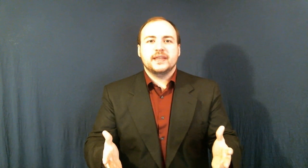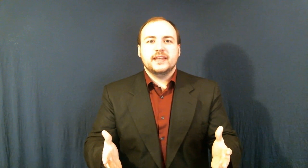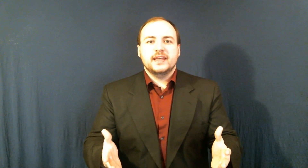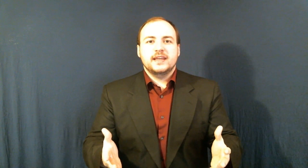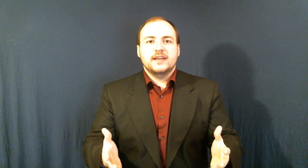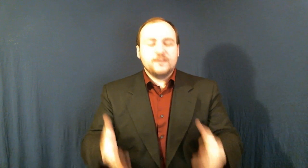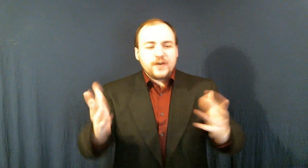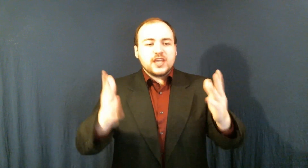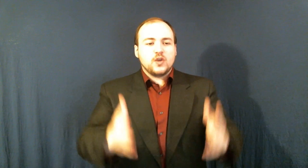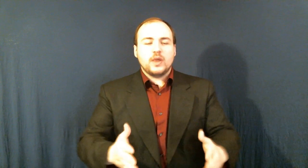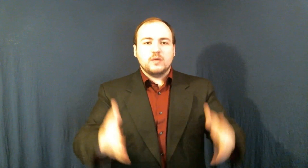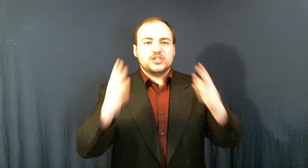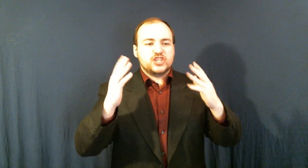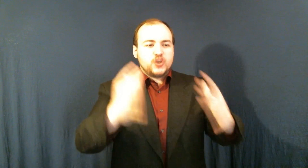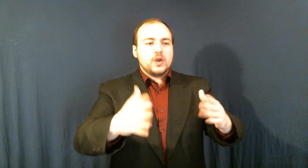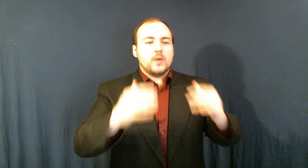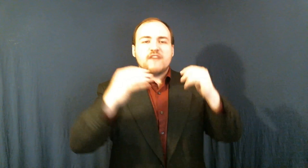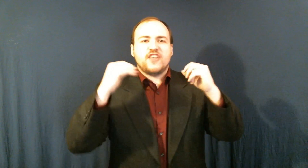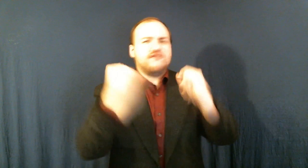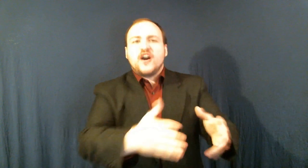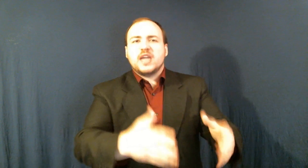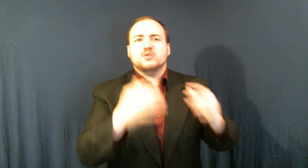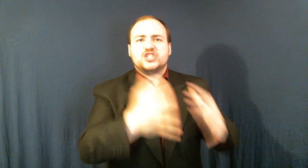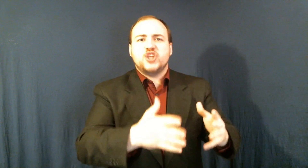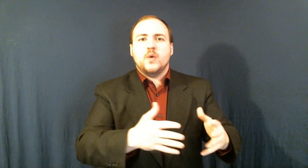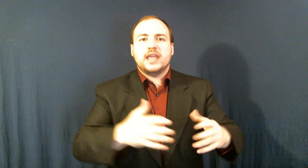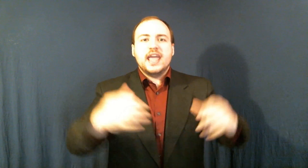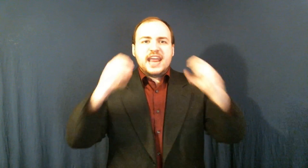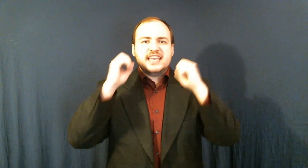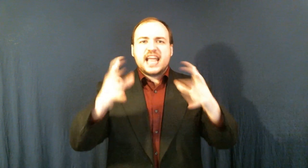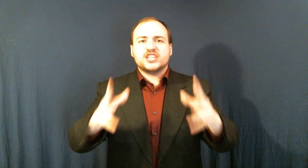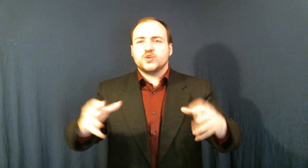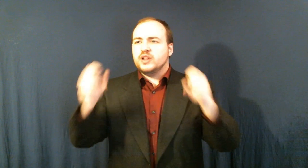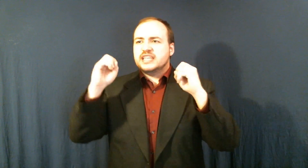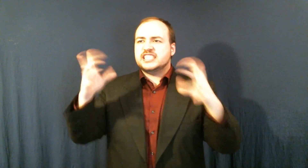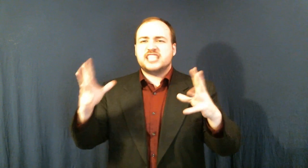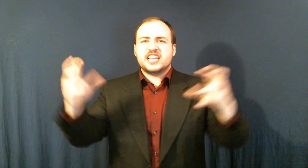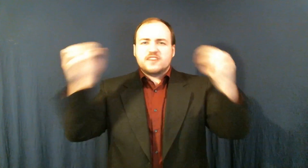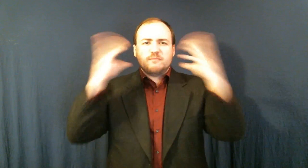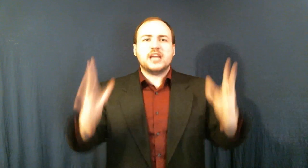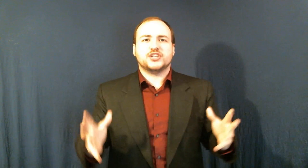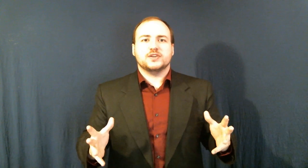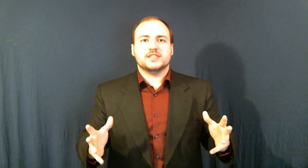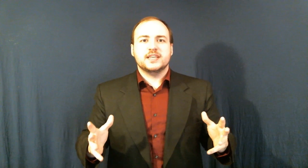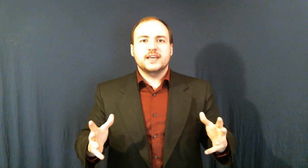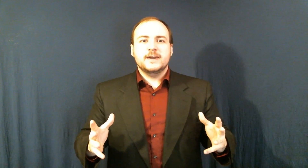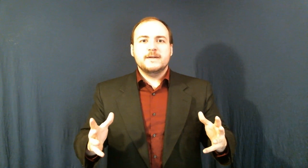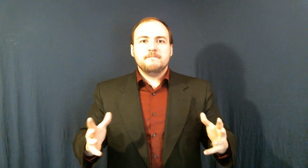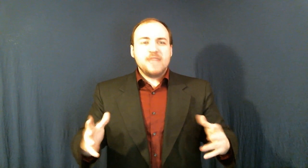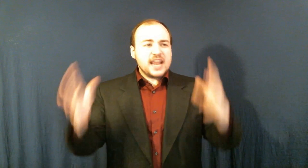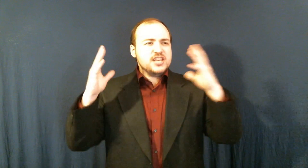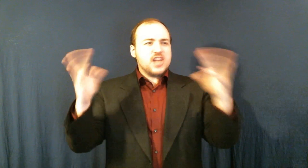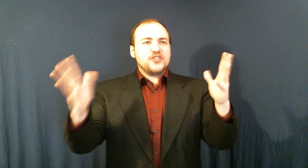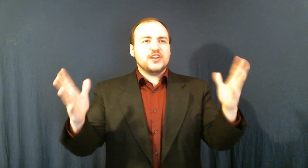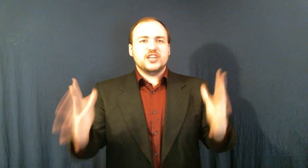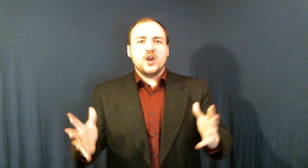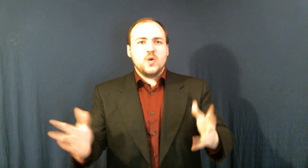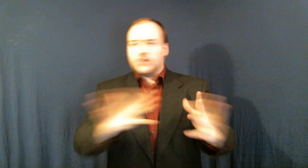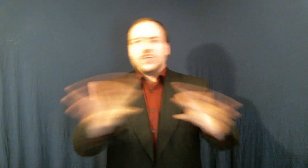The fucking gorilla was just doing whatever the fuck it was doing in natural instinctive measures. It had nothing to do with